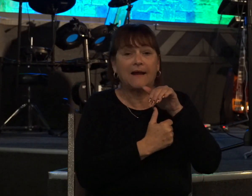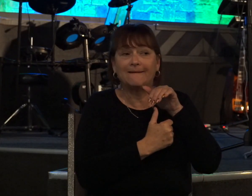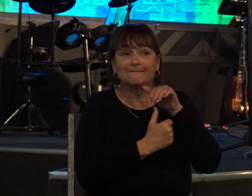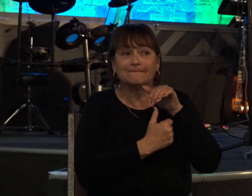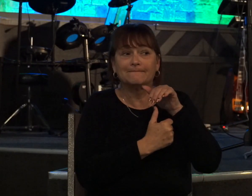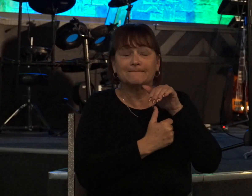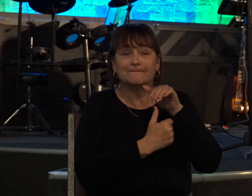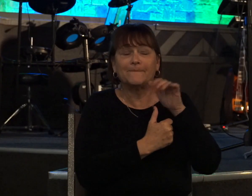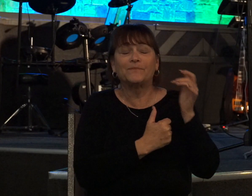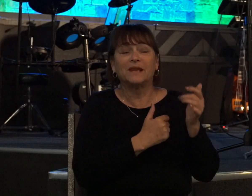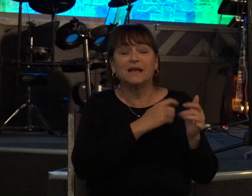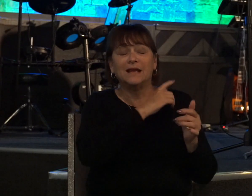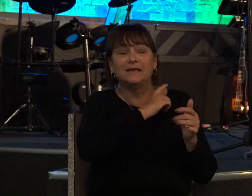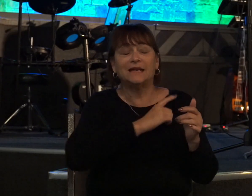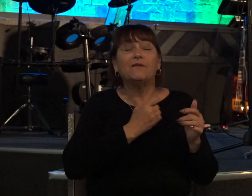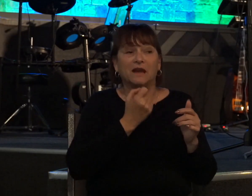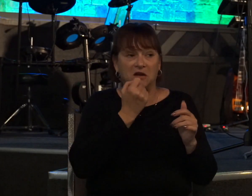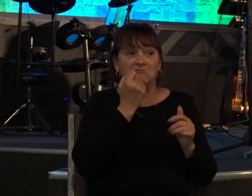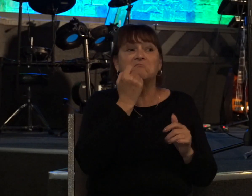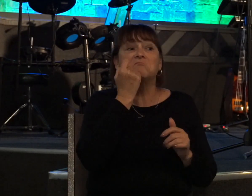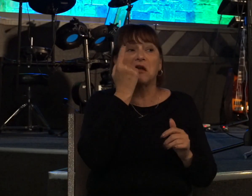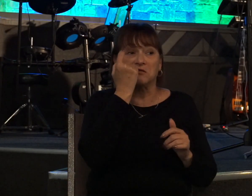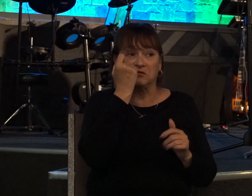david immediately understood what nathan was speaking of here